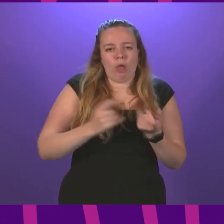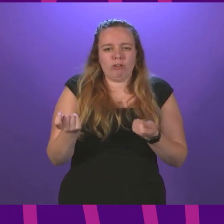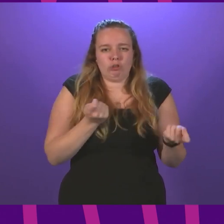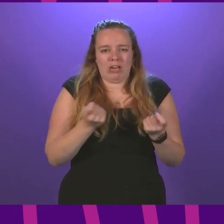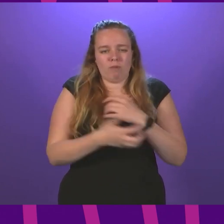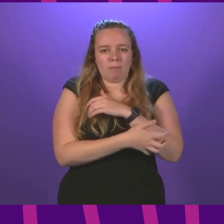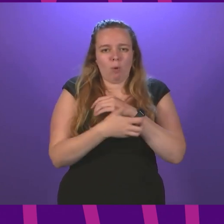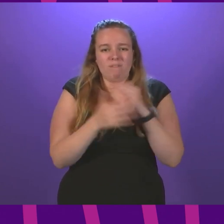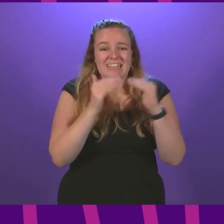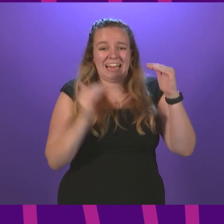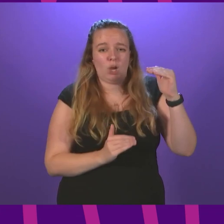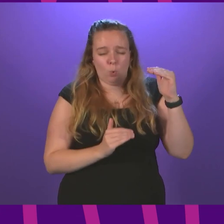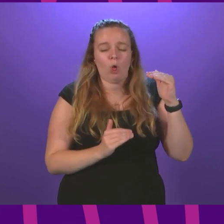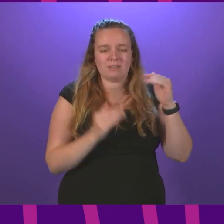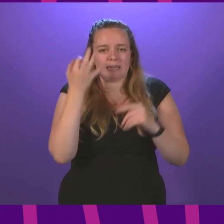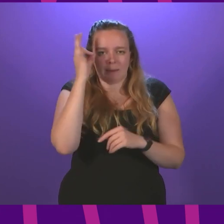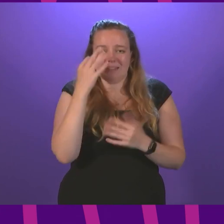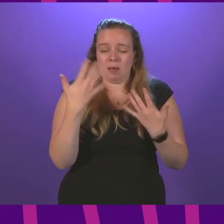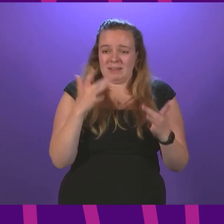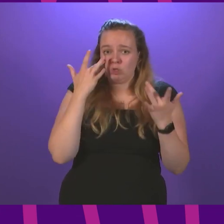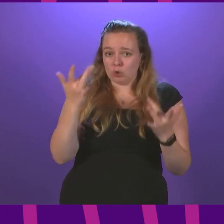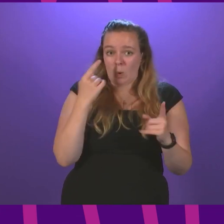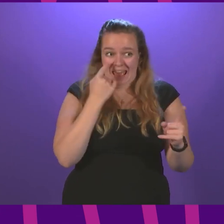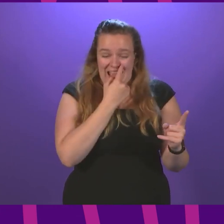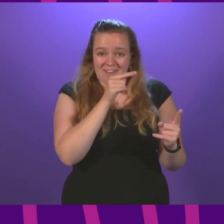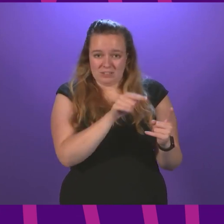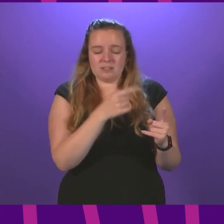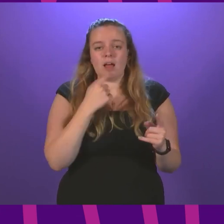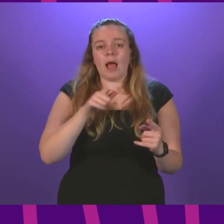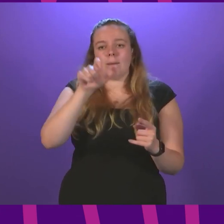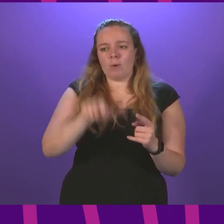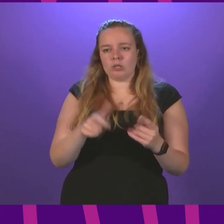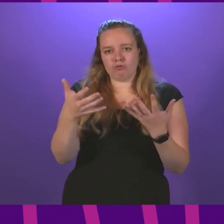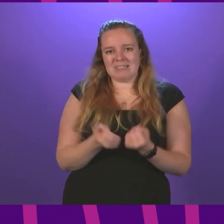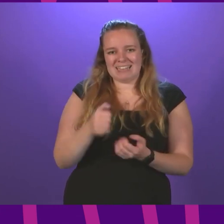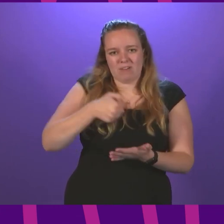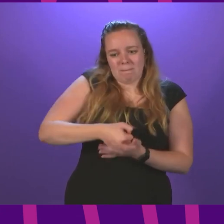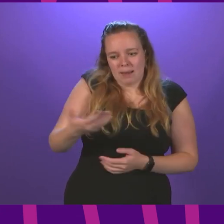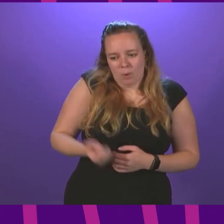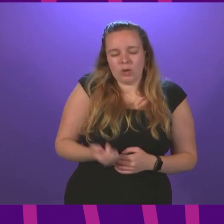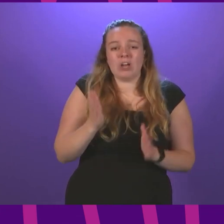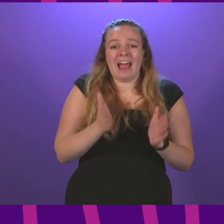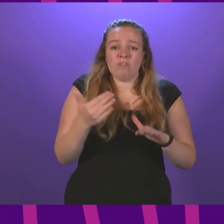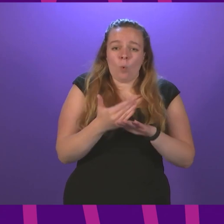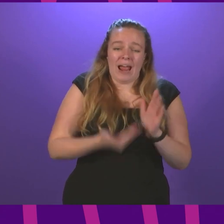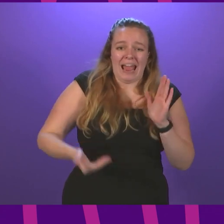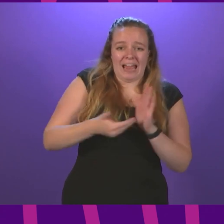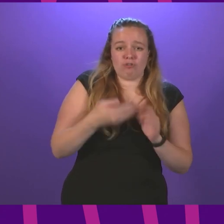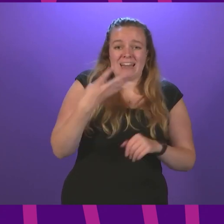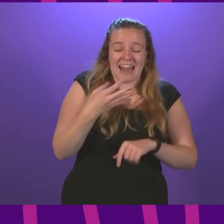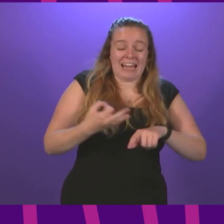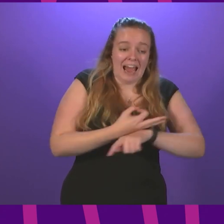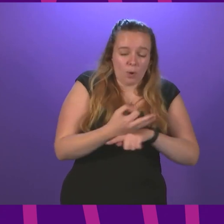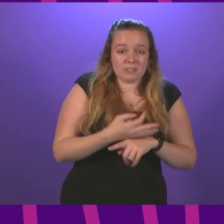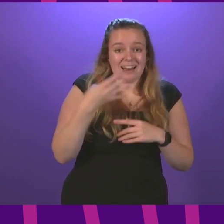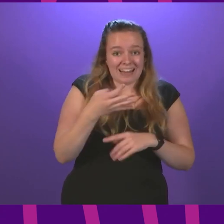and Inequality Committee, has pointed out in evidence to our committee that a person on the minimum wage would have to work an extra nine hours. That's nine